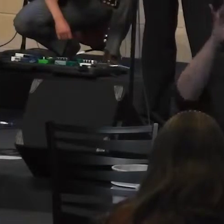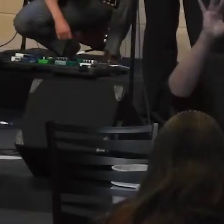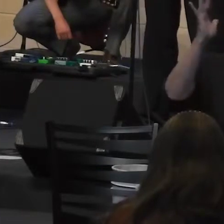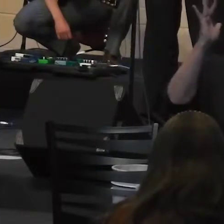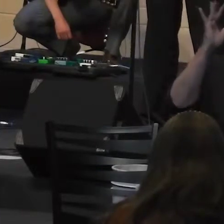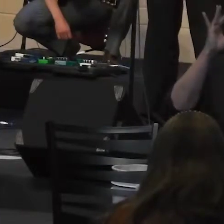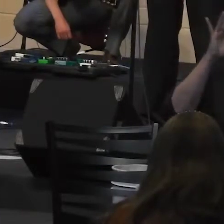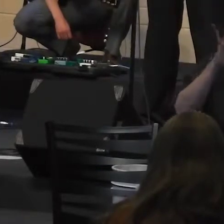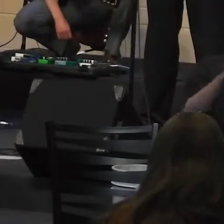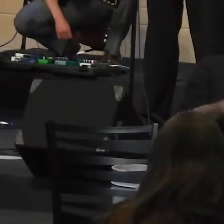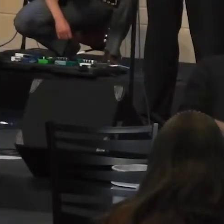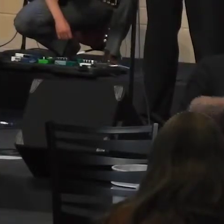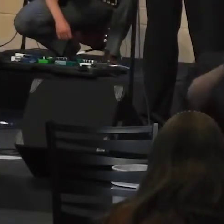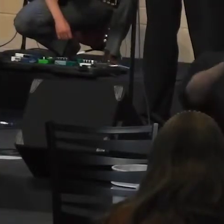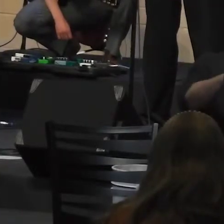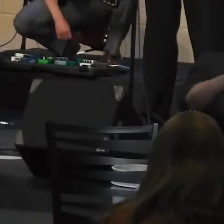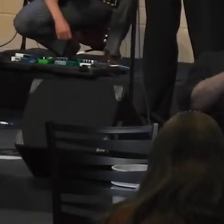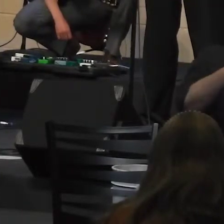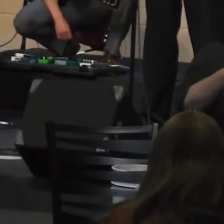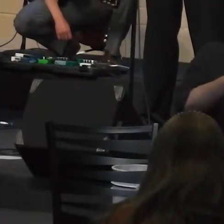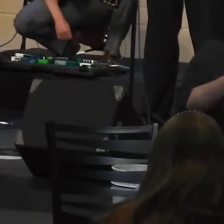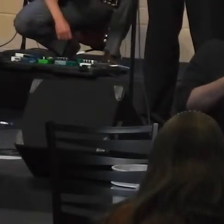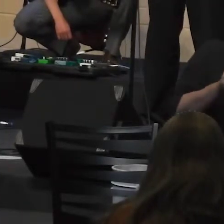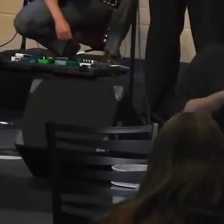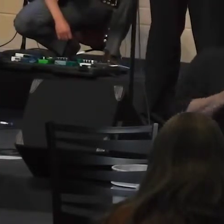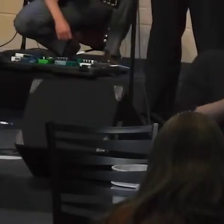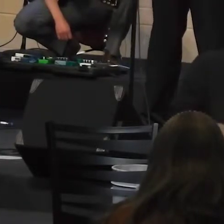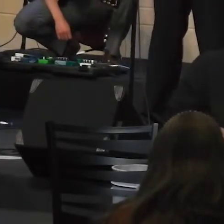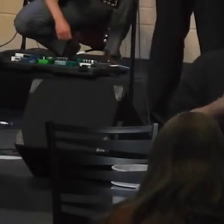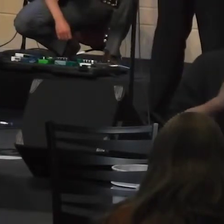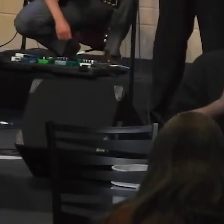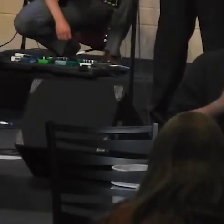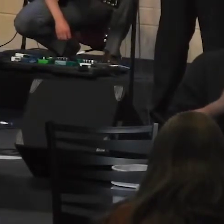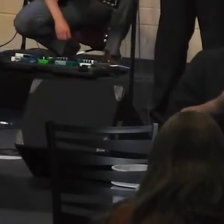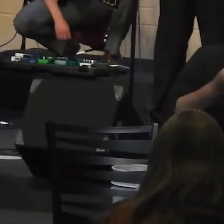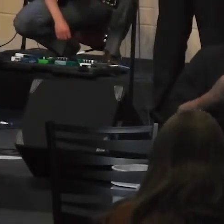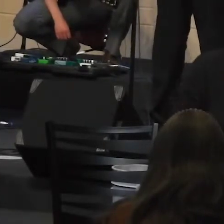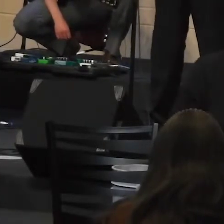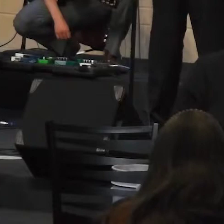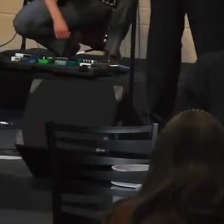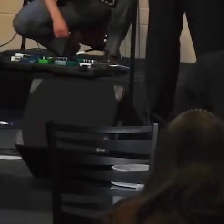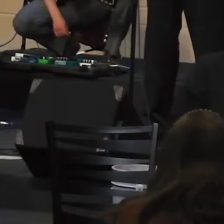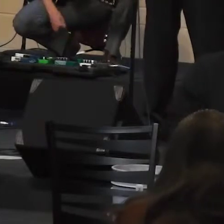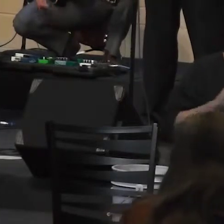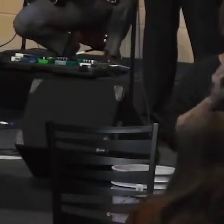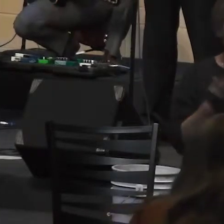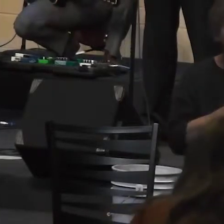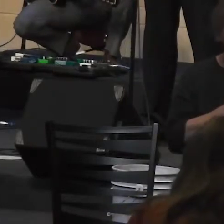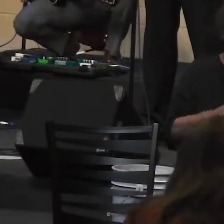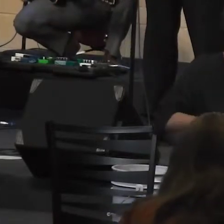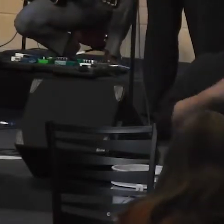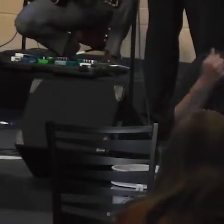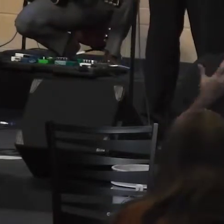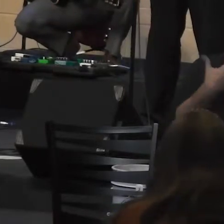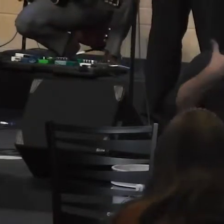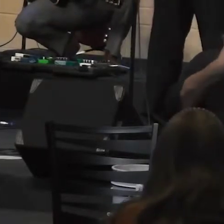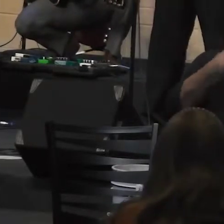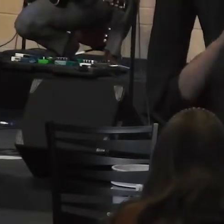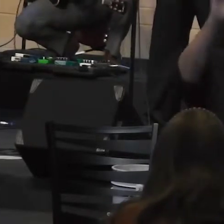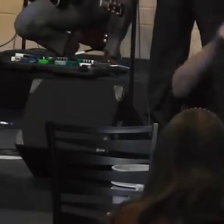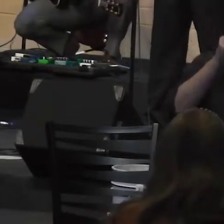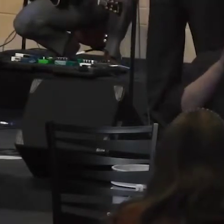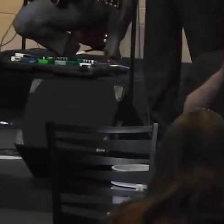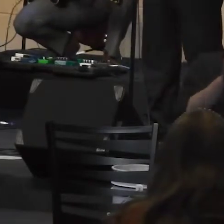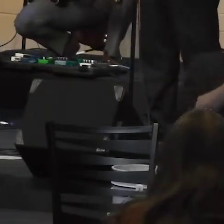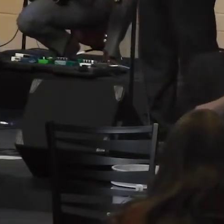in our lives. May that be so as we read your word and tune our lives to it. We pray in your name, Jesus. Amen.